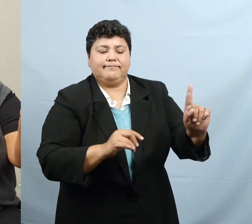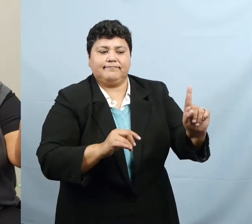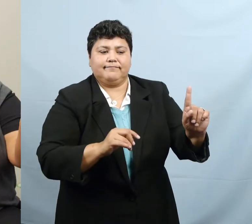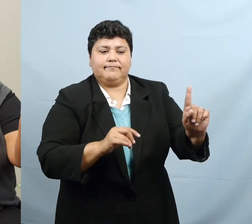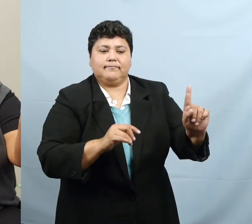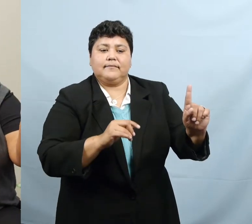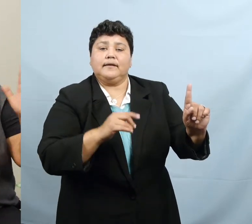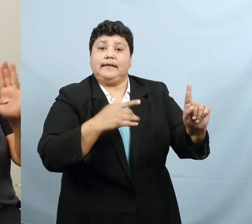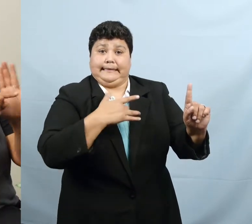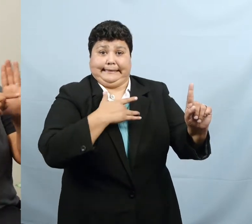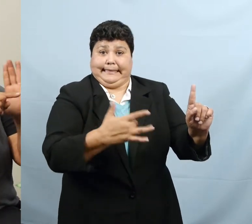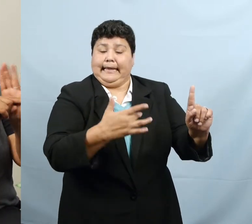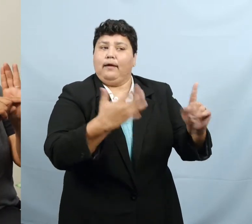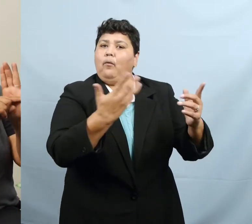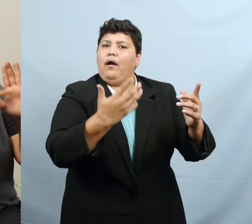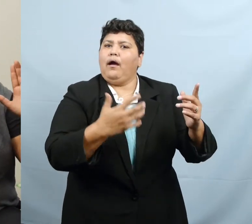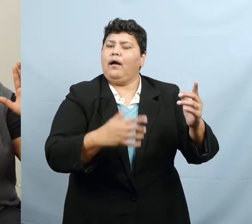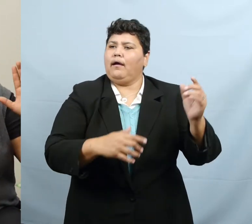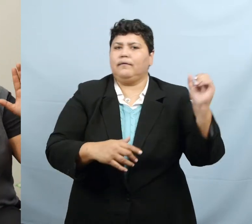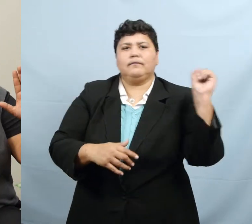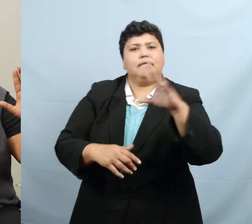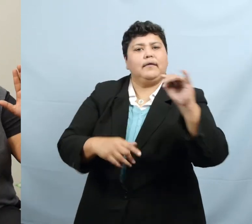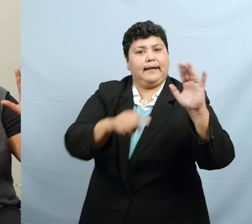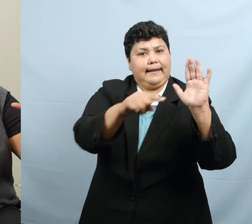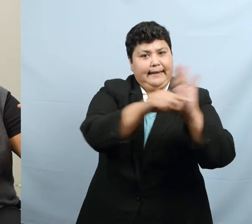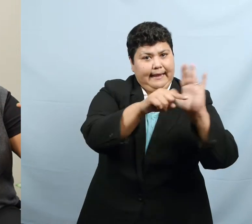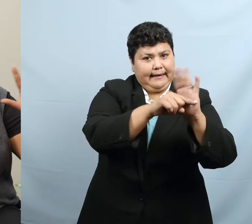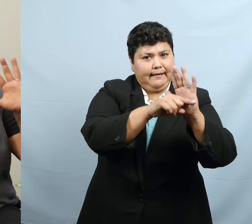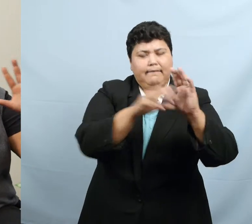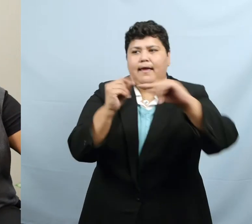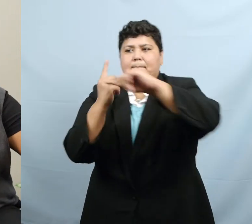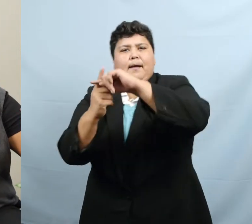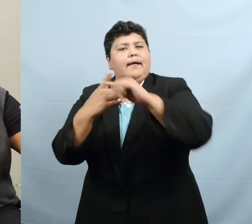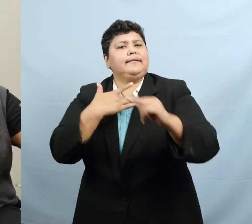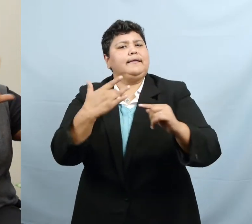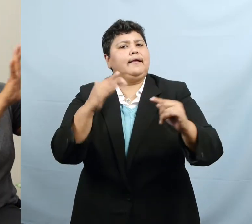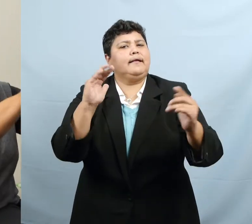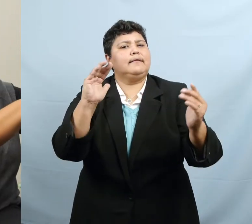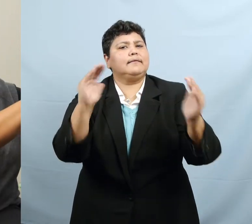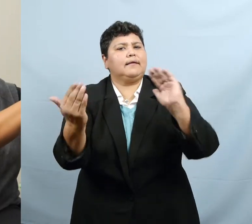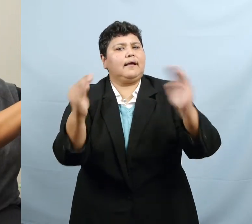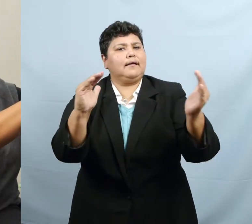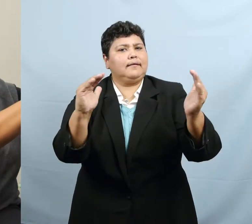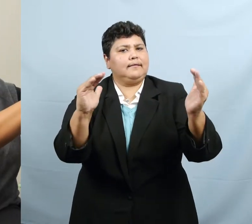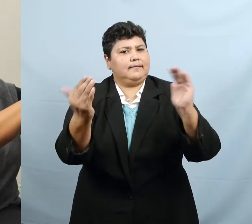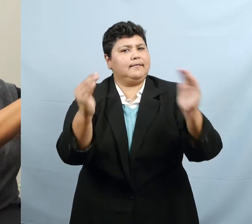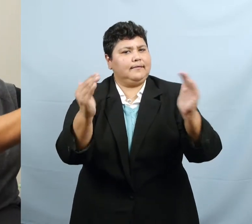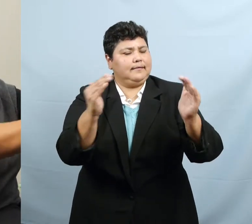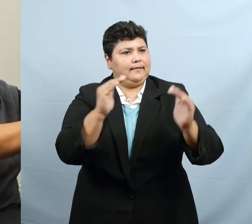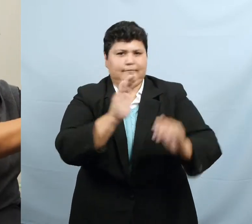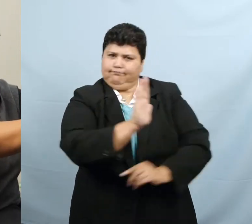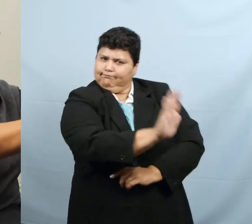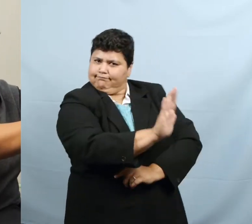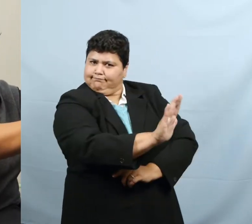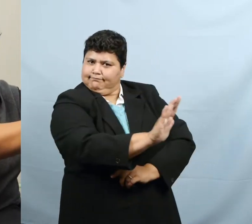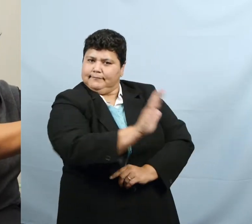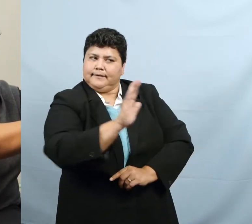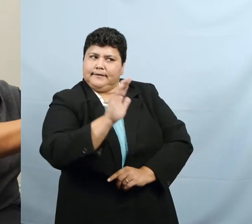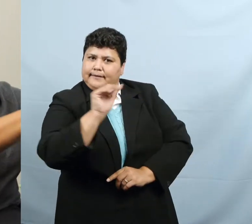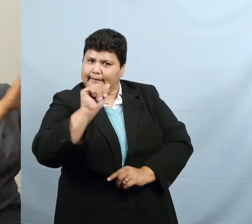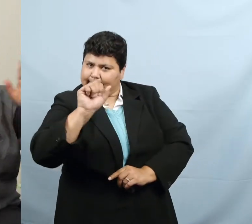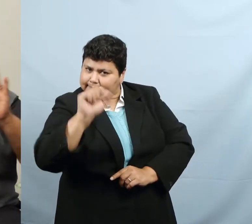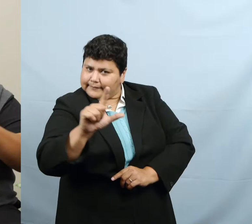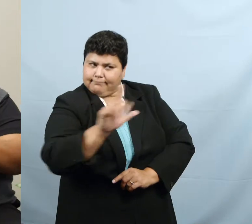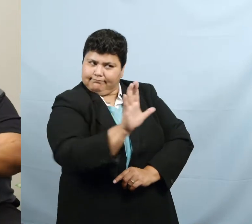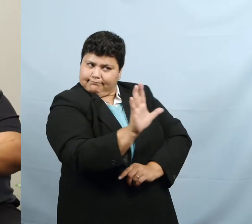presented first is the negatives and then the positives. There's this contrast, and this is unique to ASL.